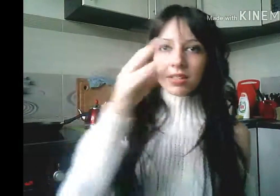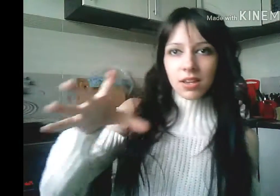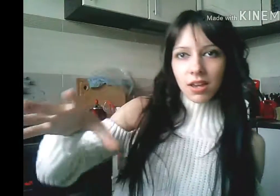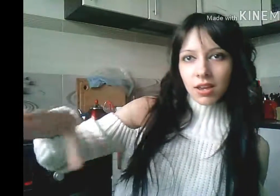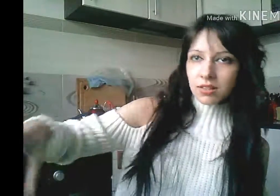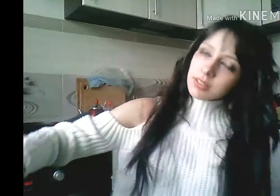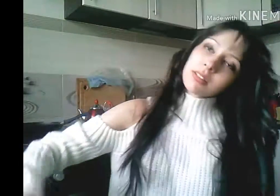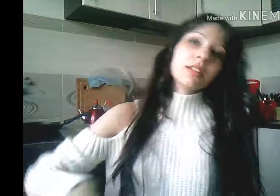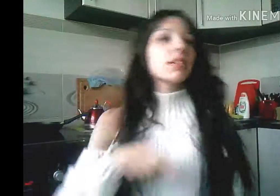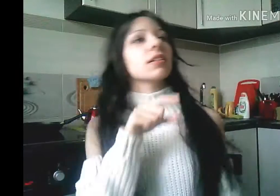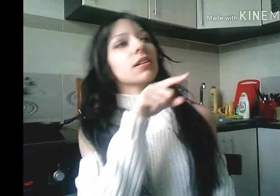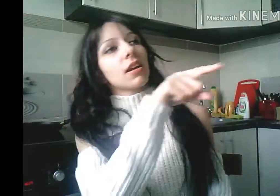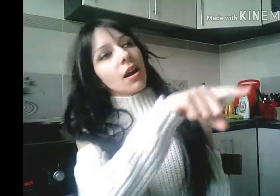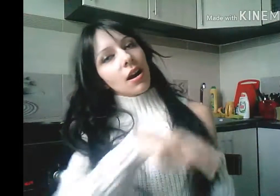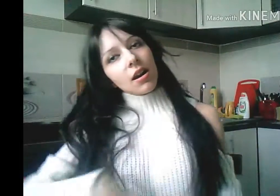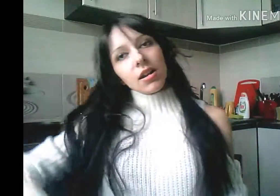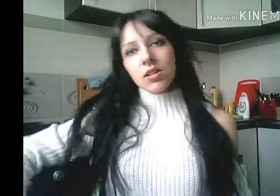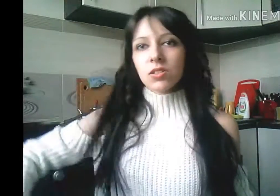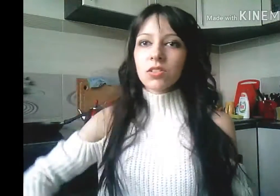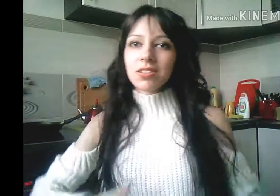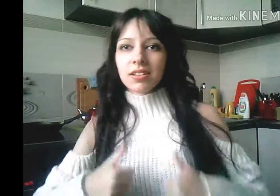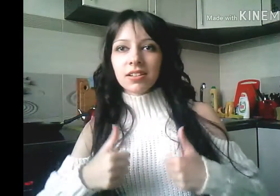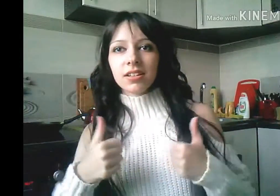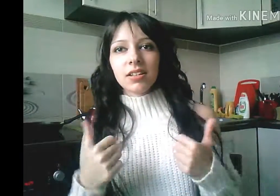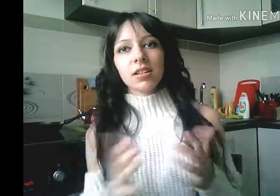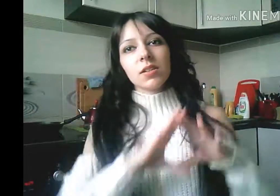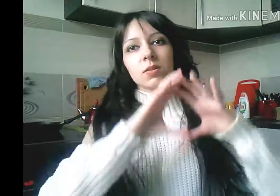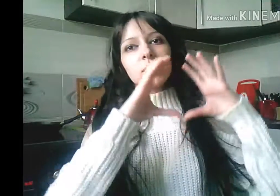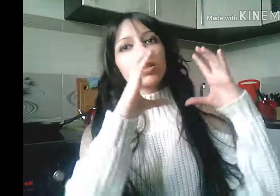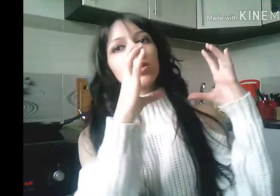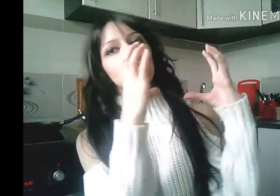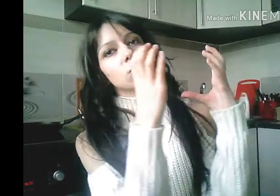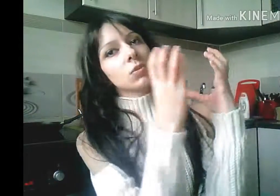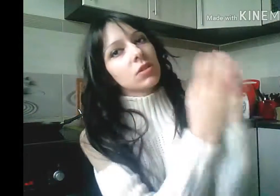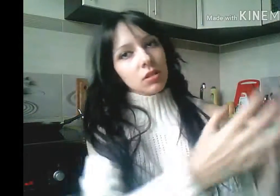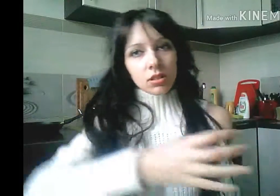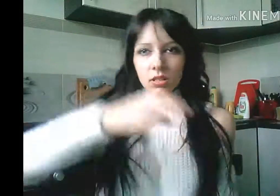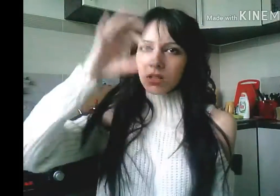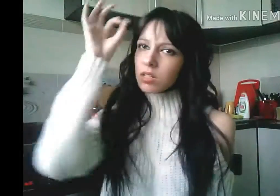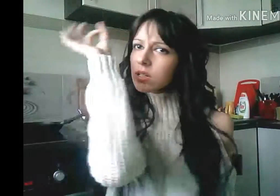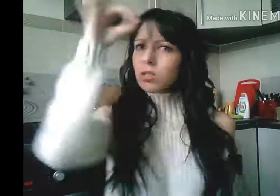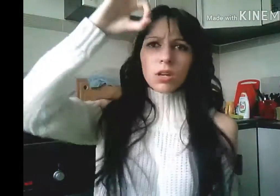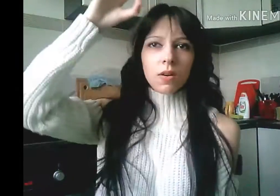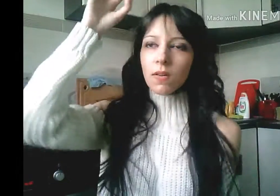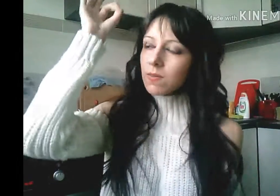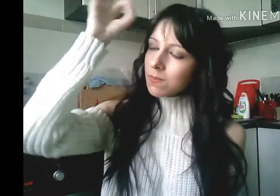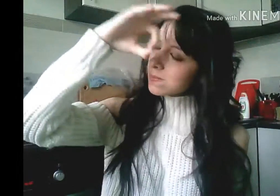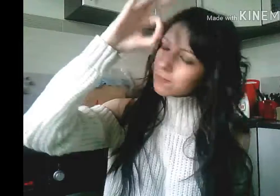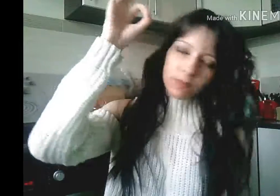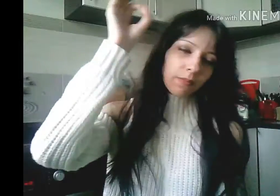doesn't care She lives in a world so unaware